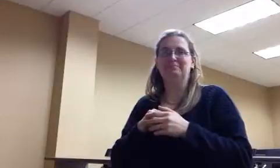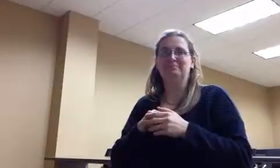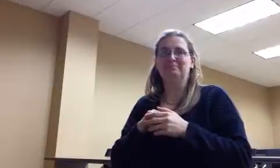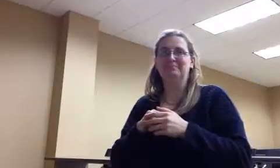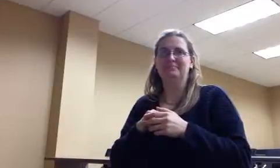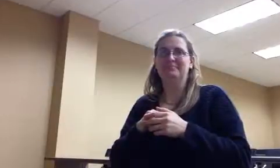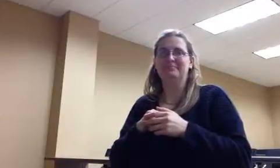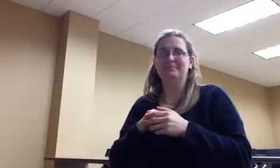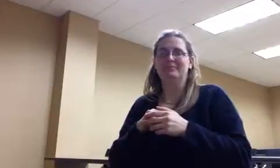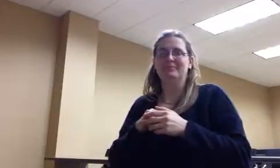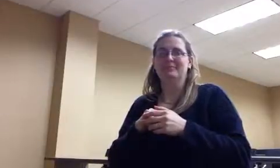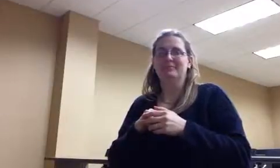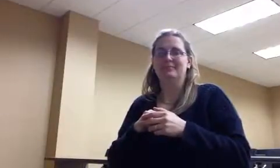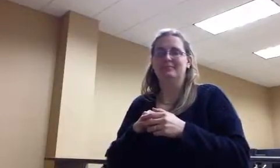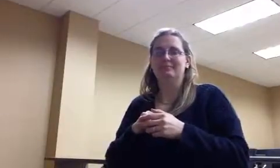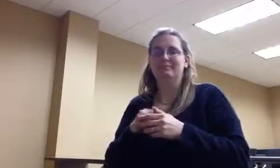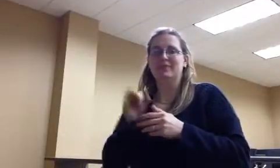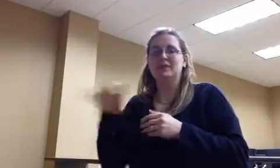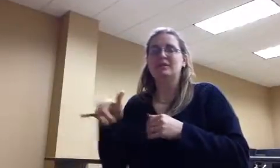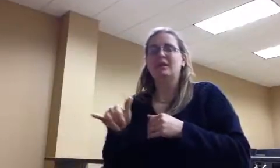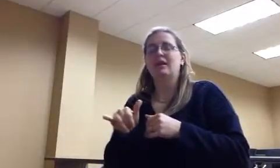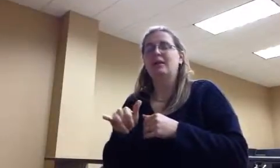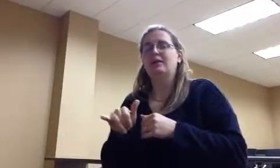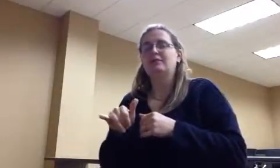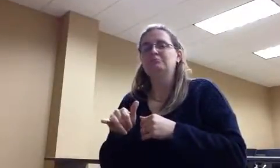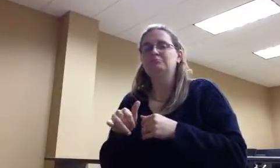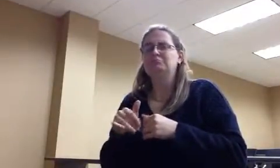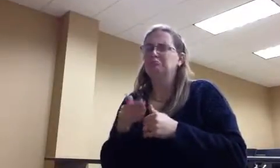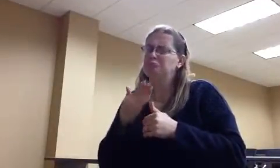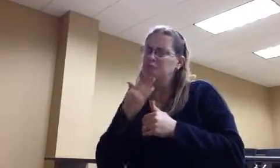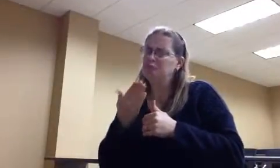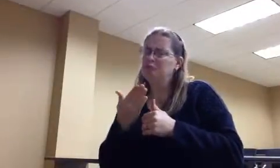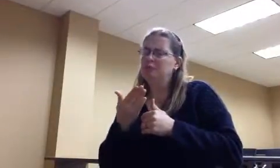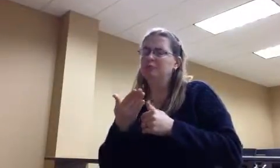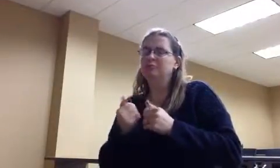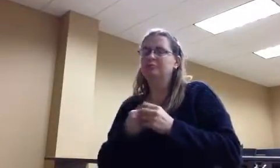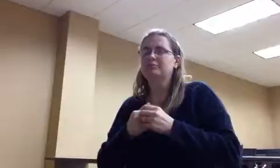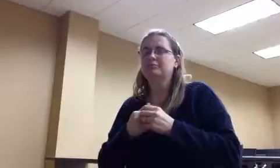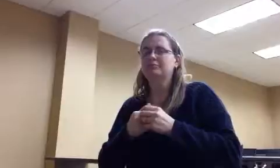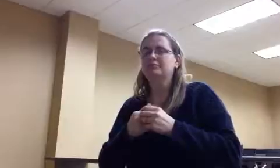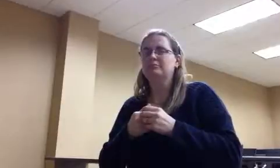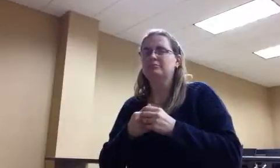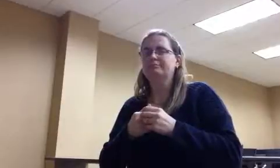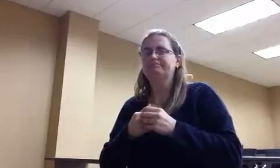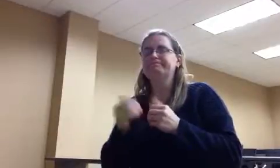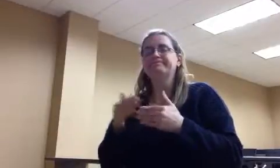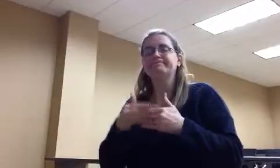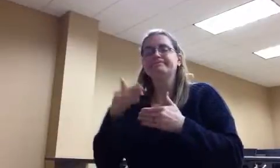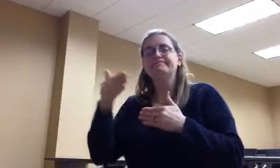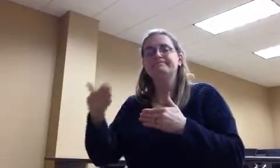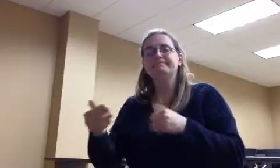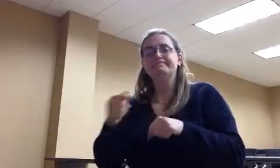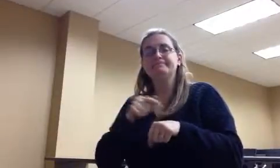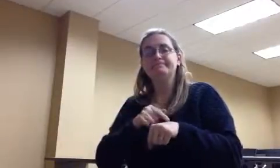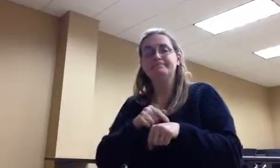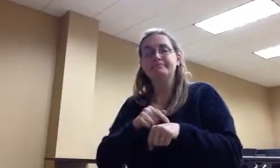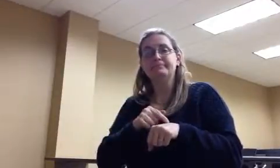Okay. So that was pretty good. Next time, we're going to try it. And here's the sentence starter.